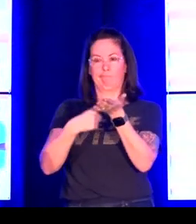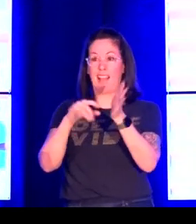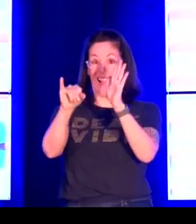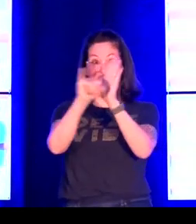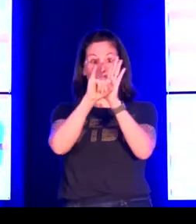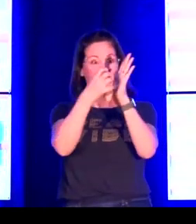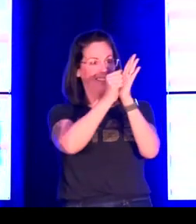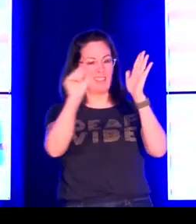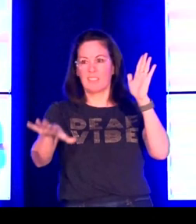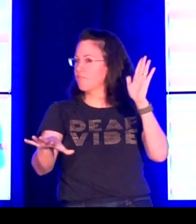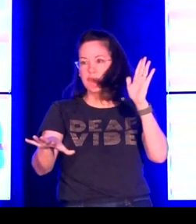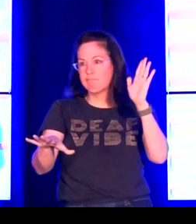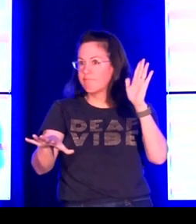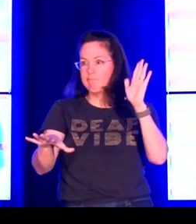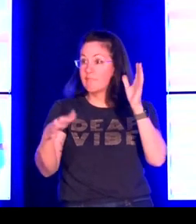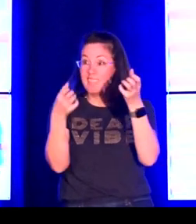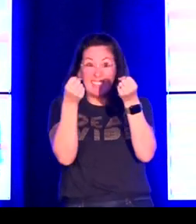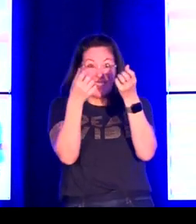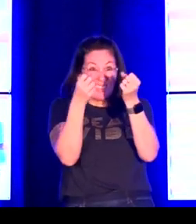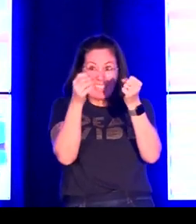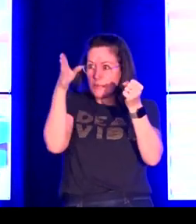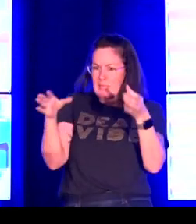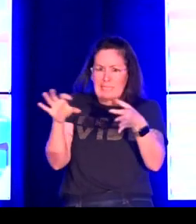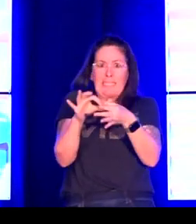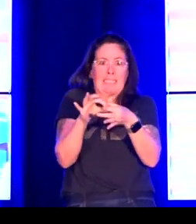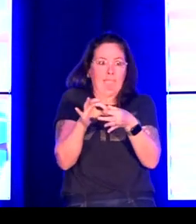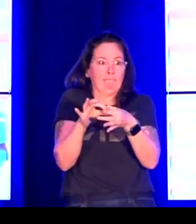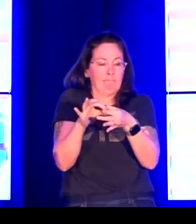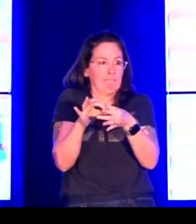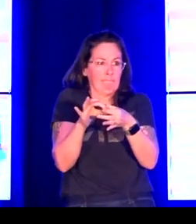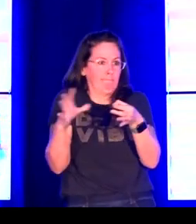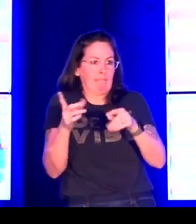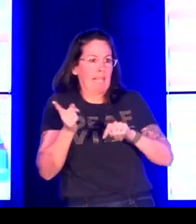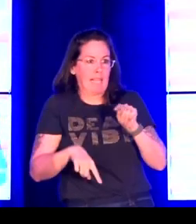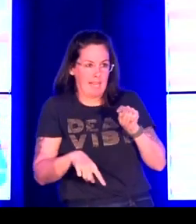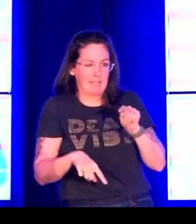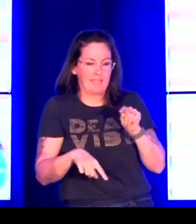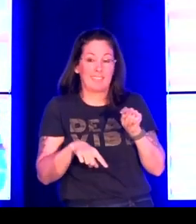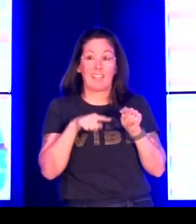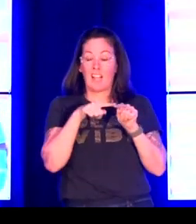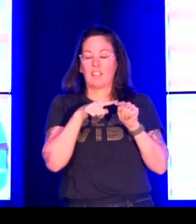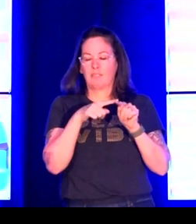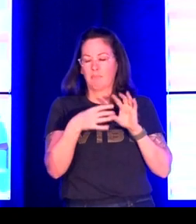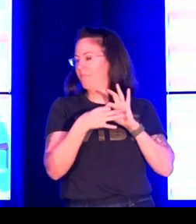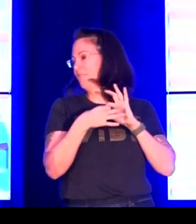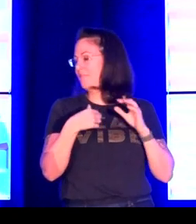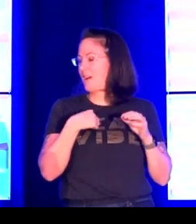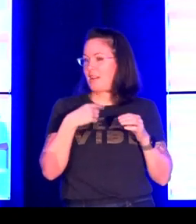Resonant Moses explains that identity can never be removed.